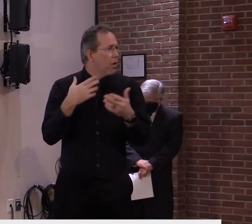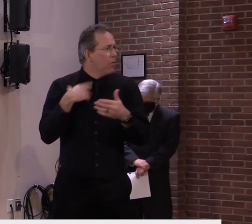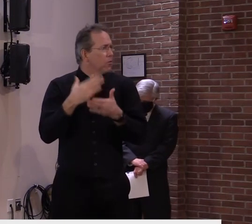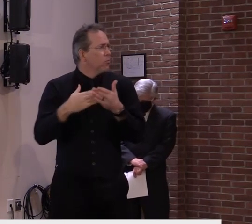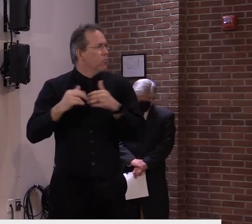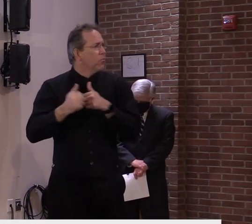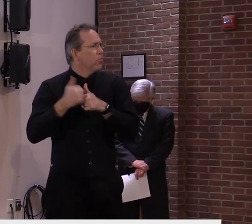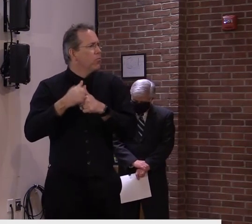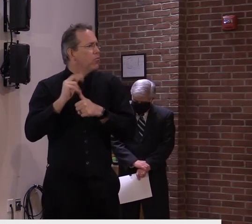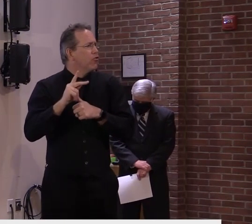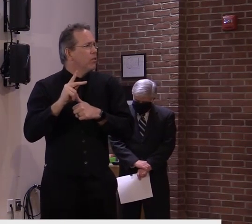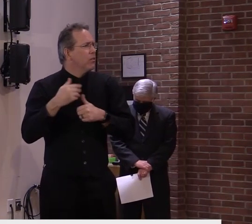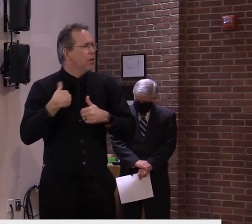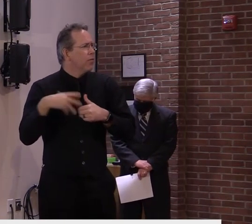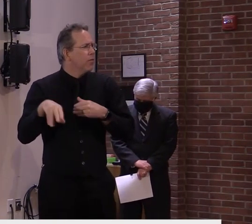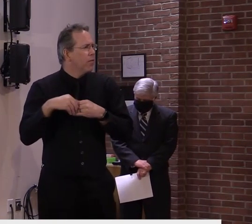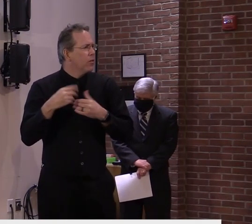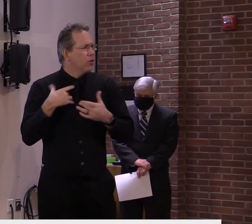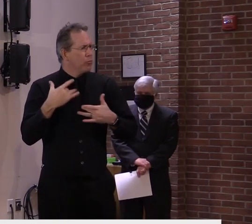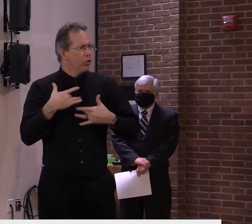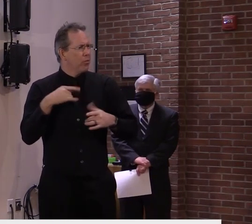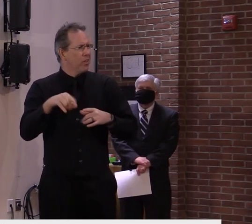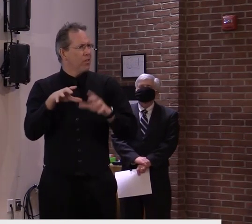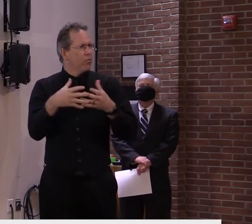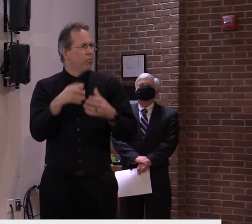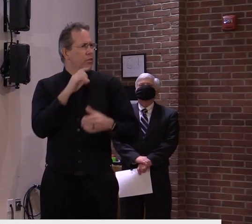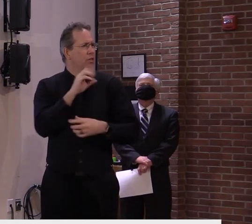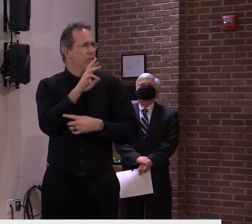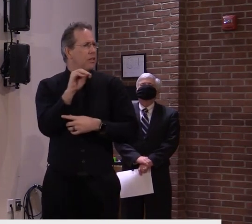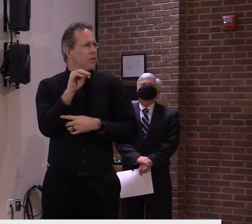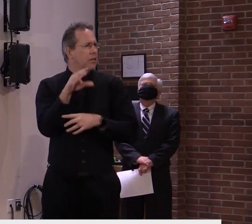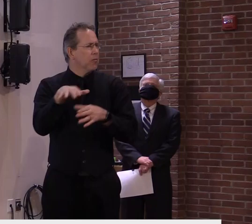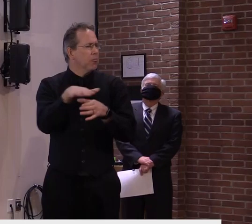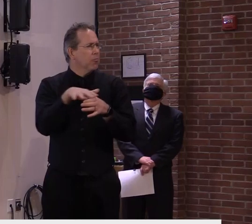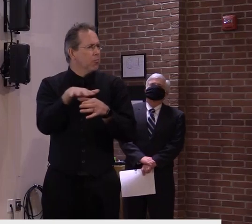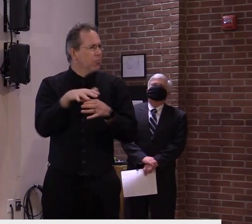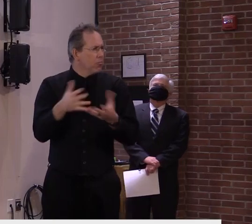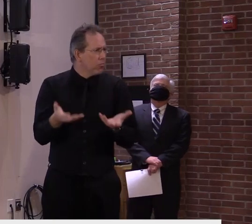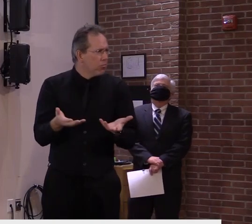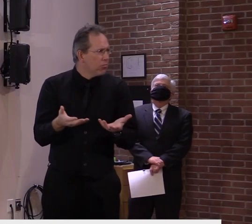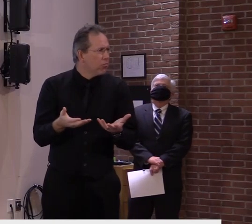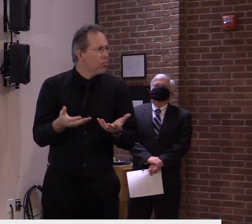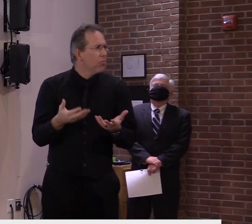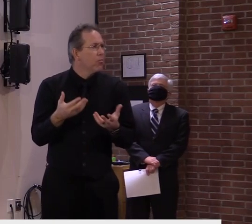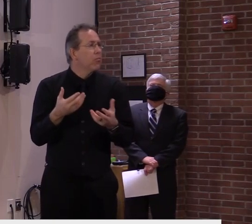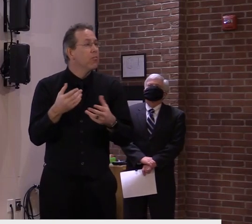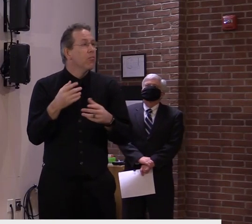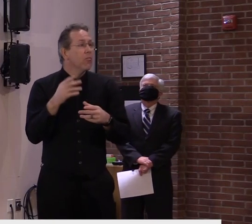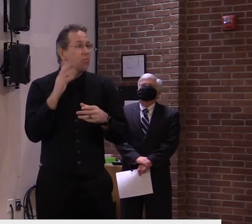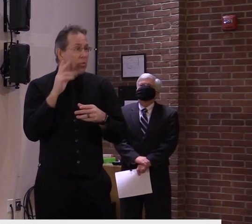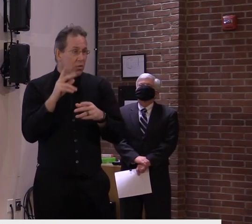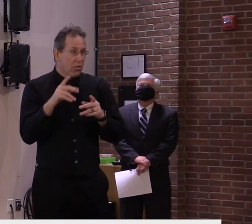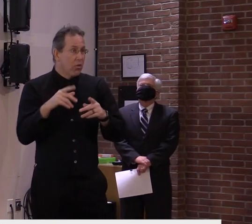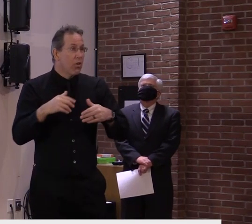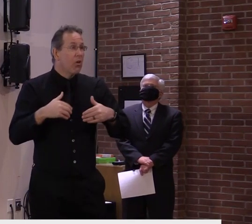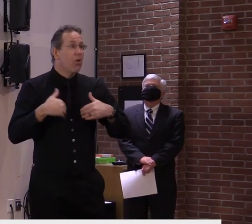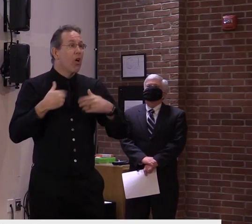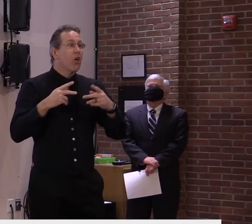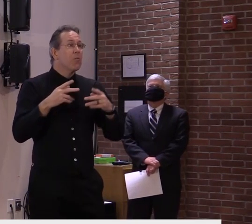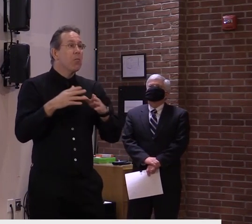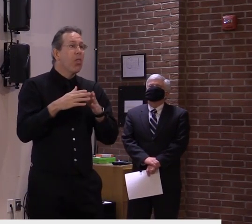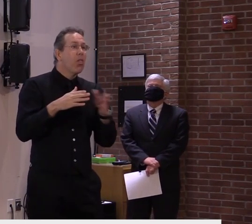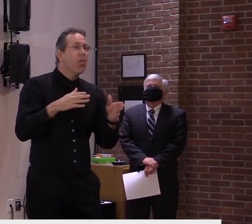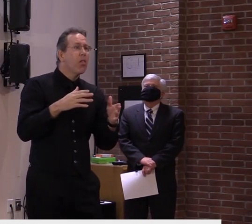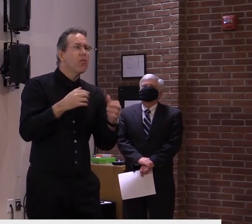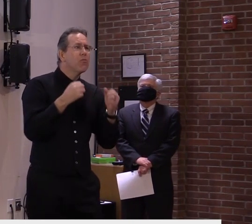people are concerned about why people who are unhealthy, who have maybe these severe conditions you're talking about, wouldn't be